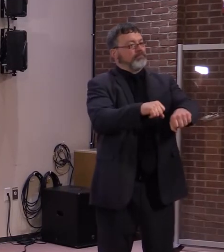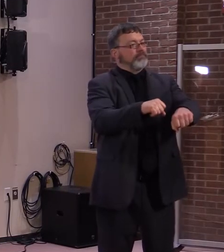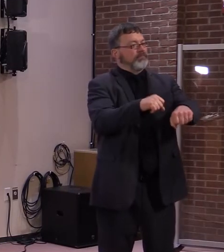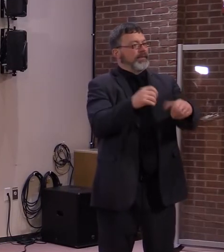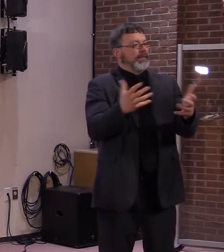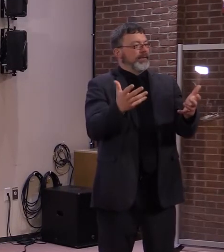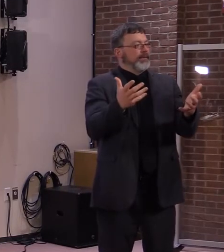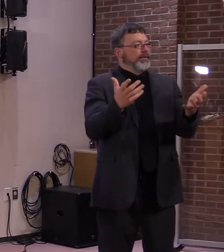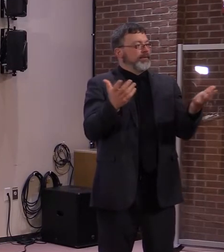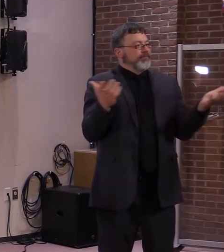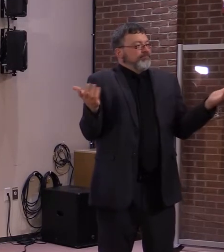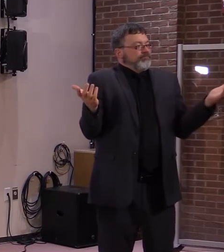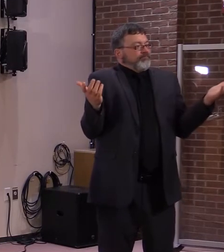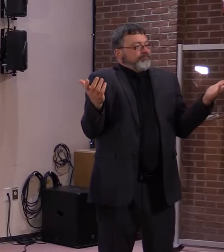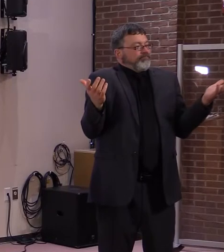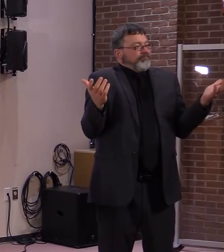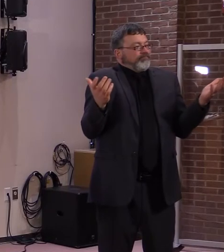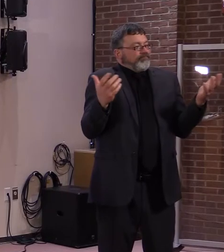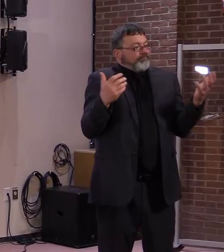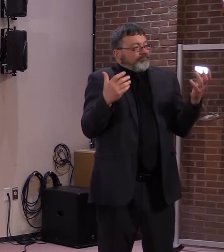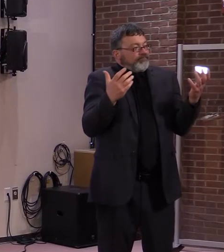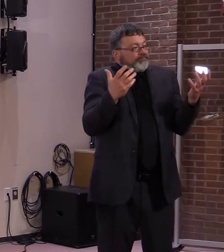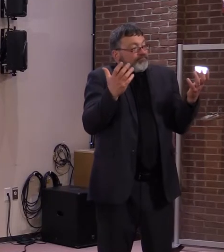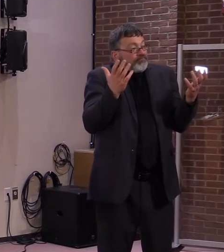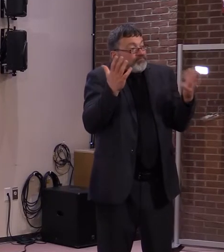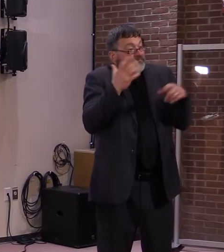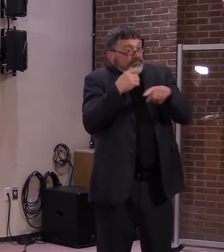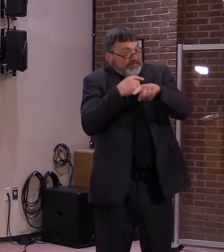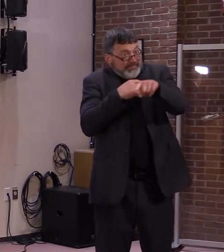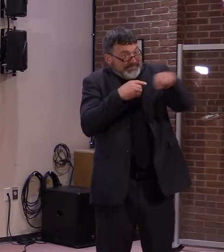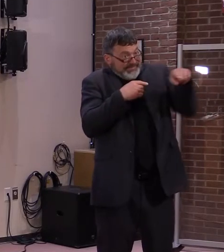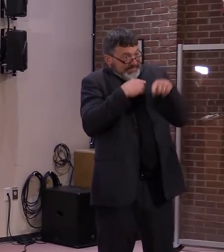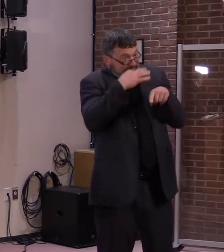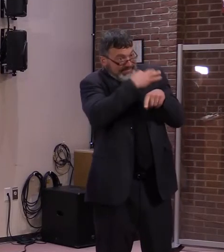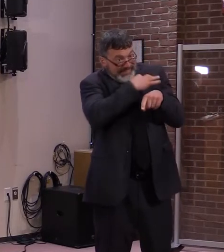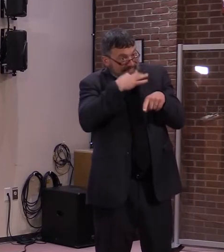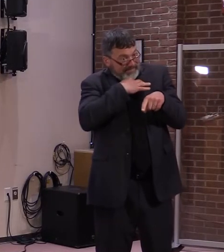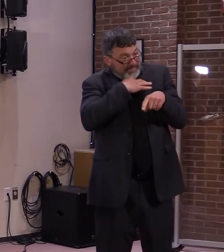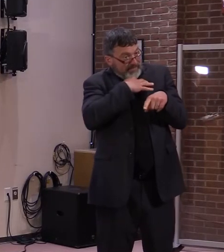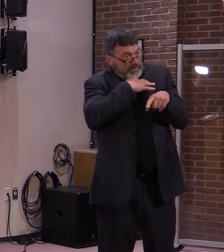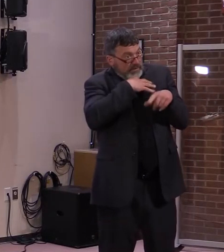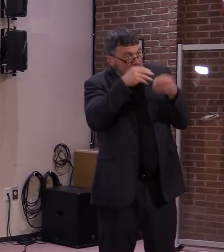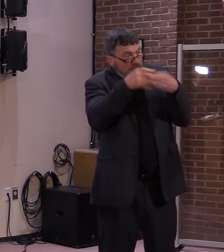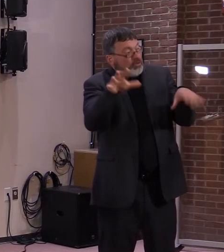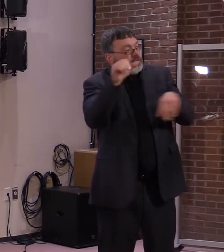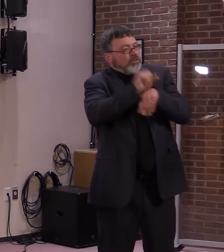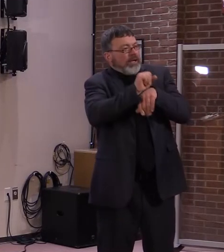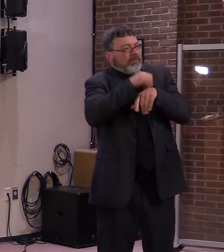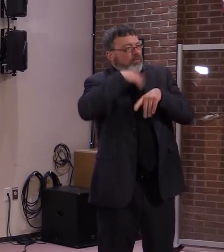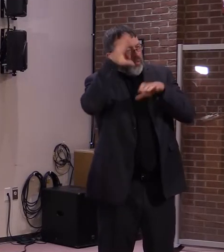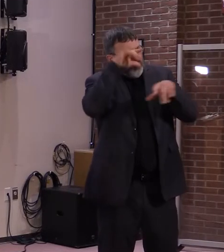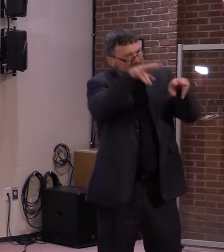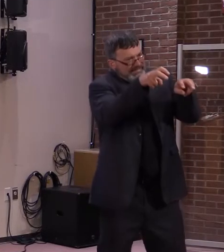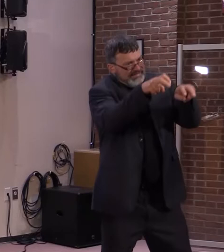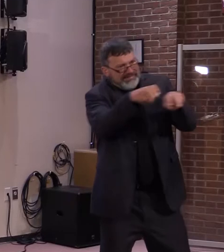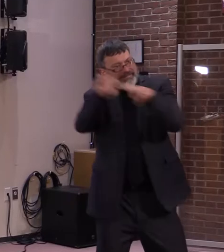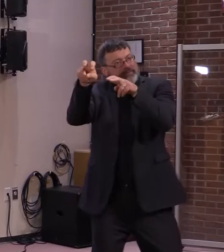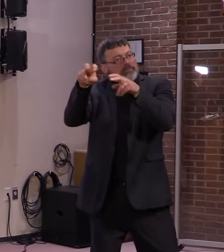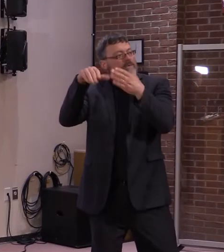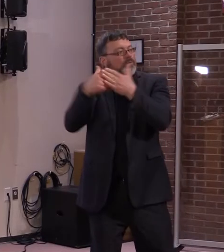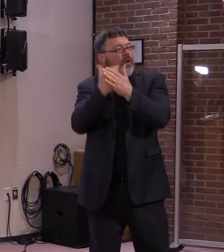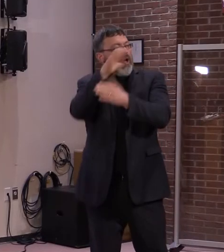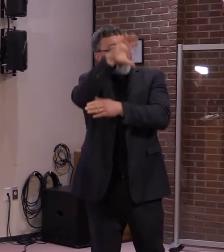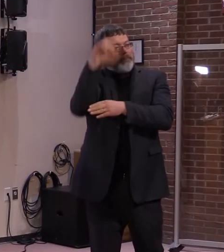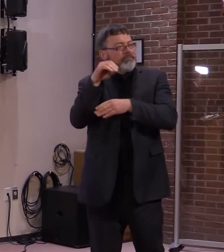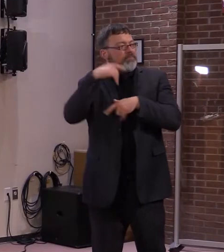As we've heard a lot that there are many different job openings throughout the state. So we'll do